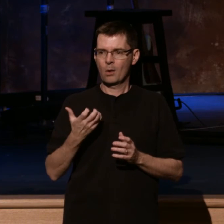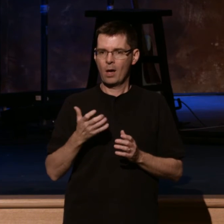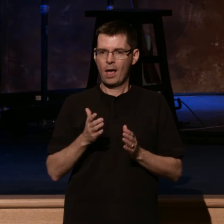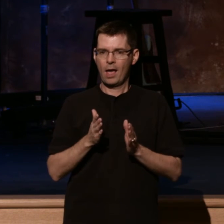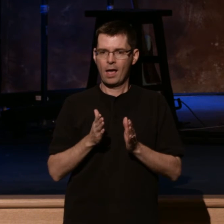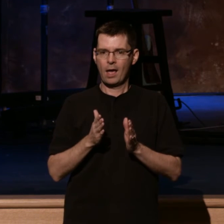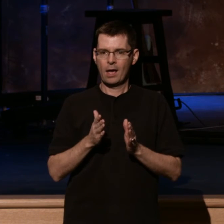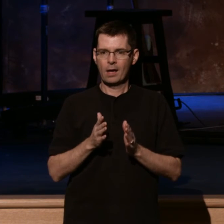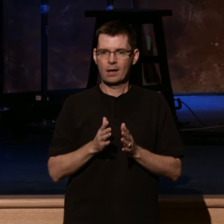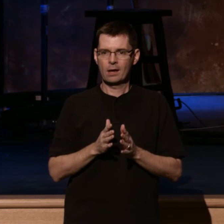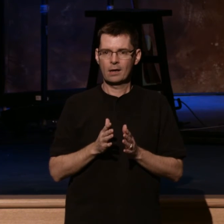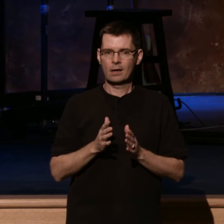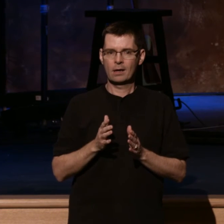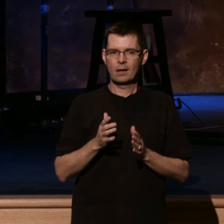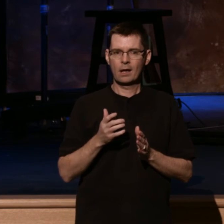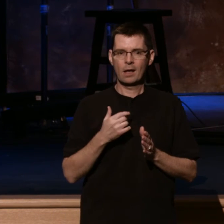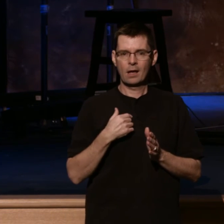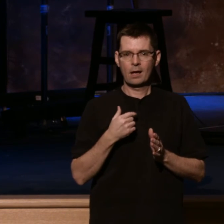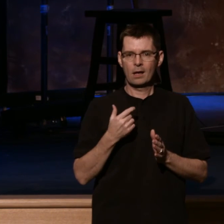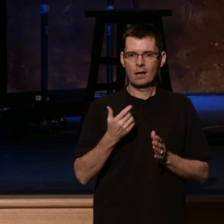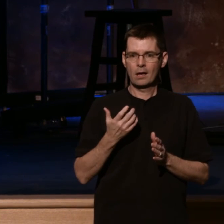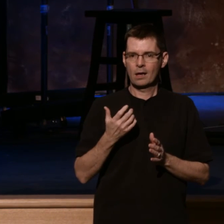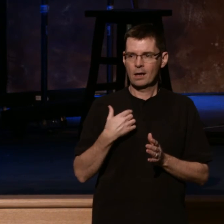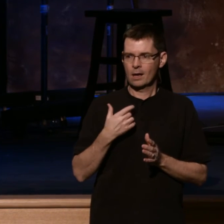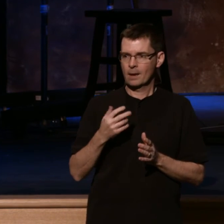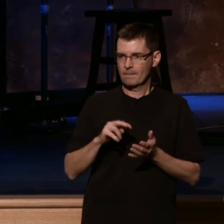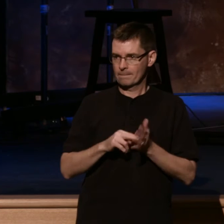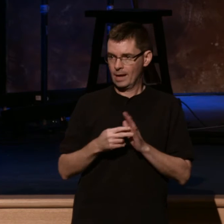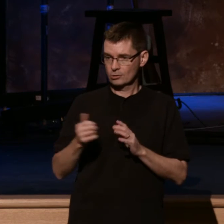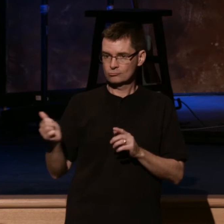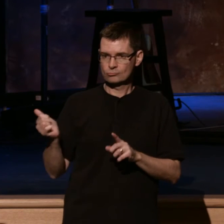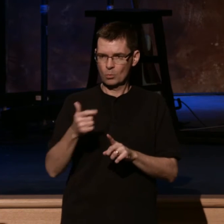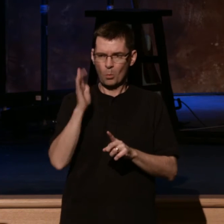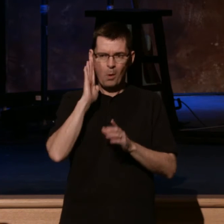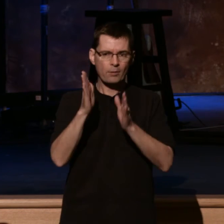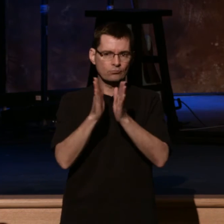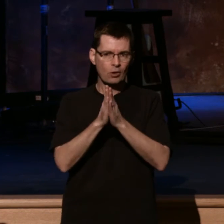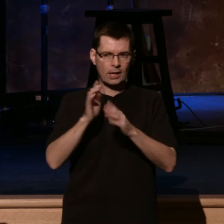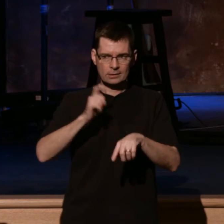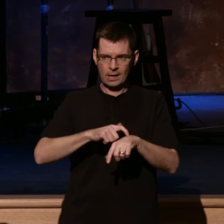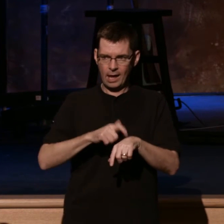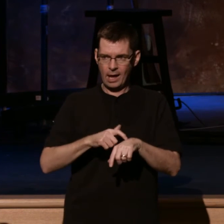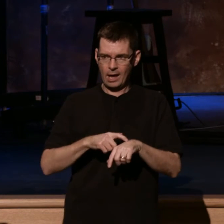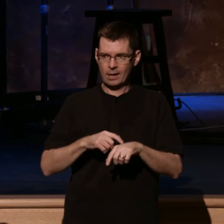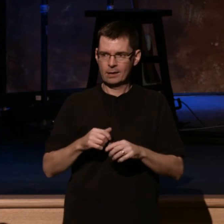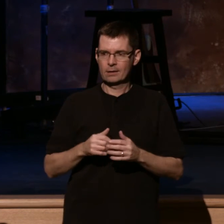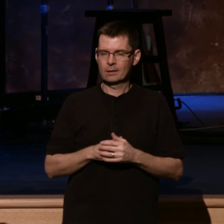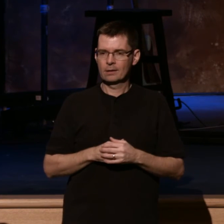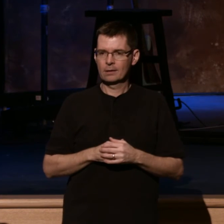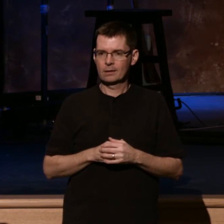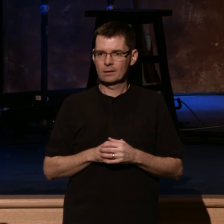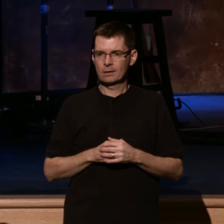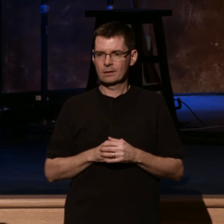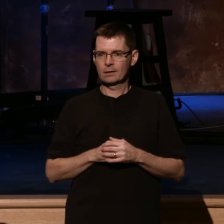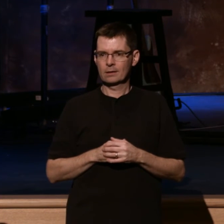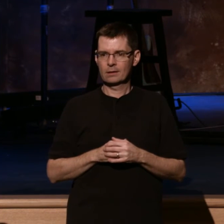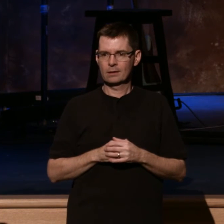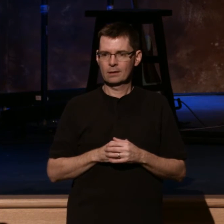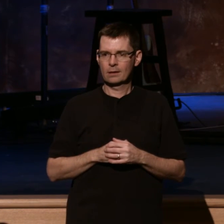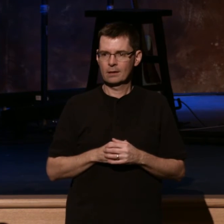you stand. You don't have to pray out loud, all right? That may not be your deal. If your whole group is introverts, listen to the group next to you, pray and